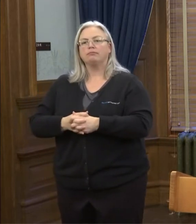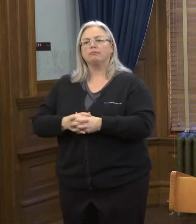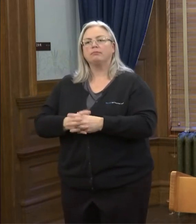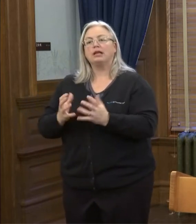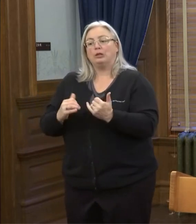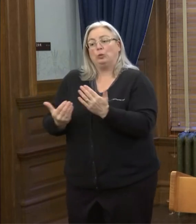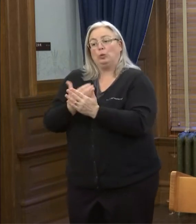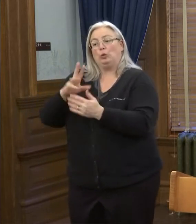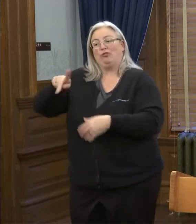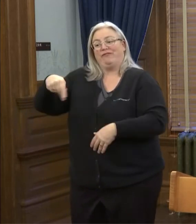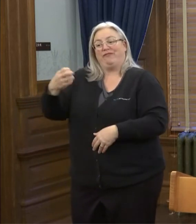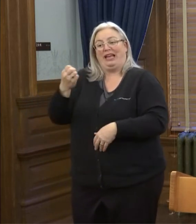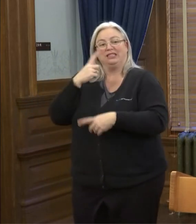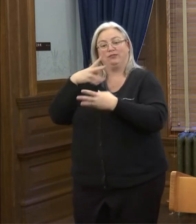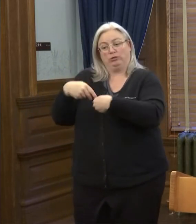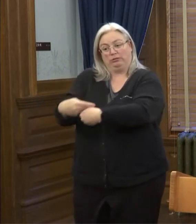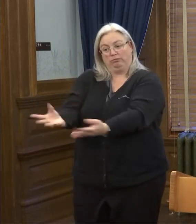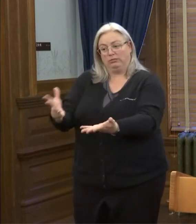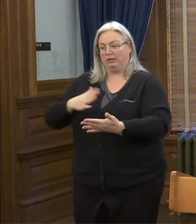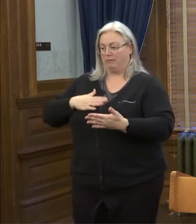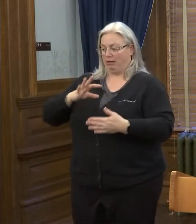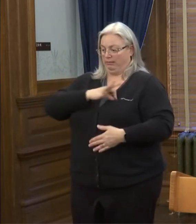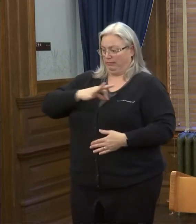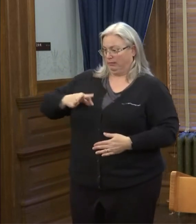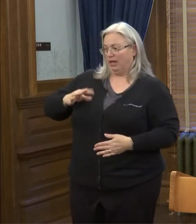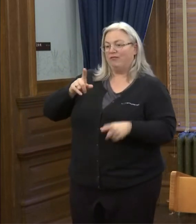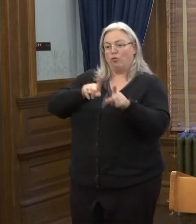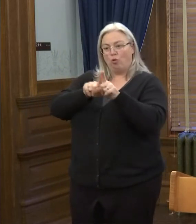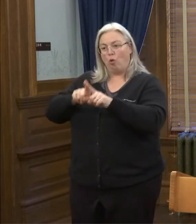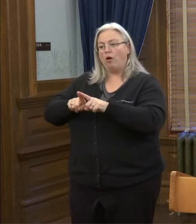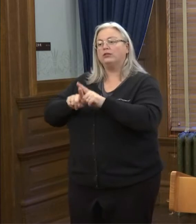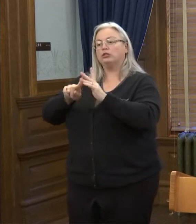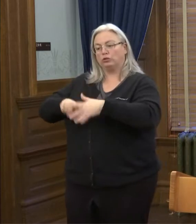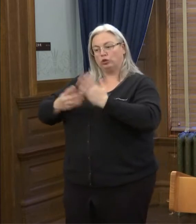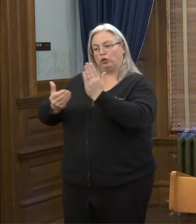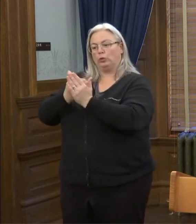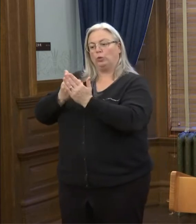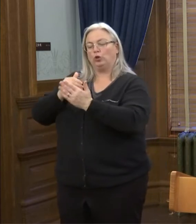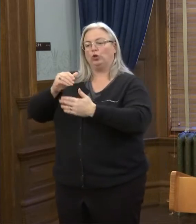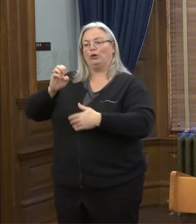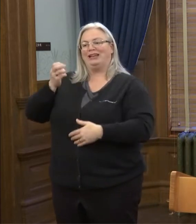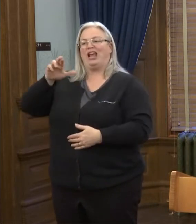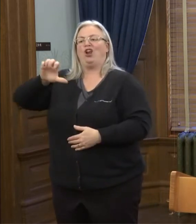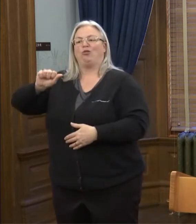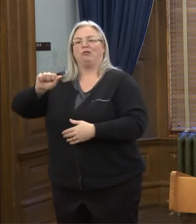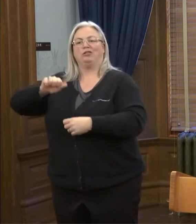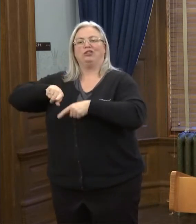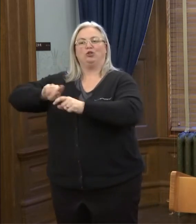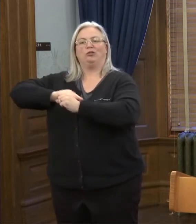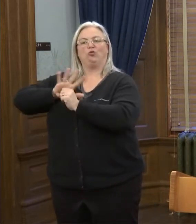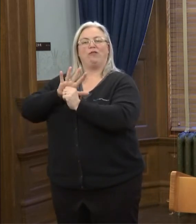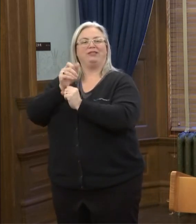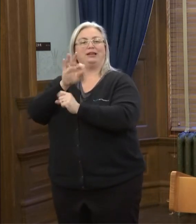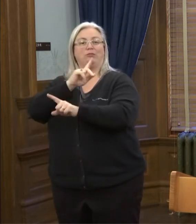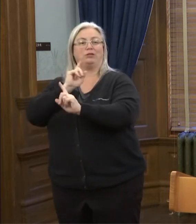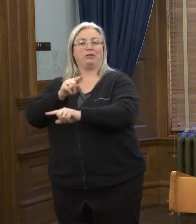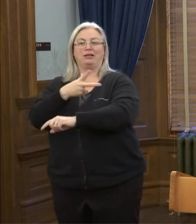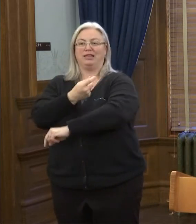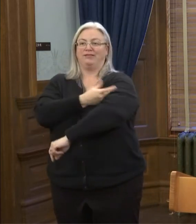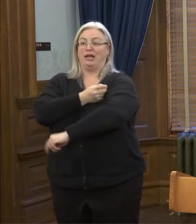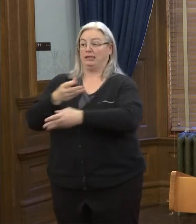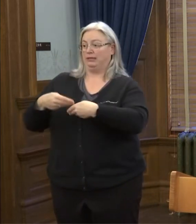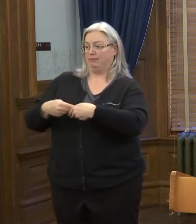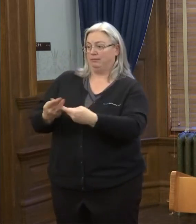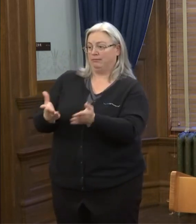this new phase of distribution, my administration will also enter a new era in our COVID-19 response and vaccine plan.